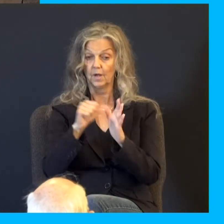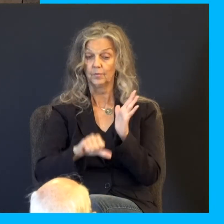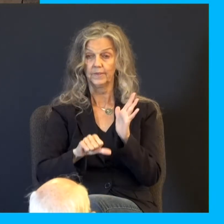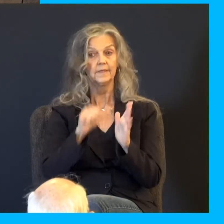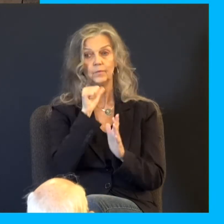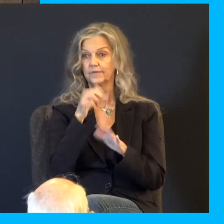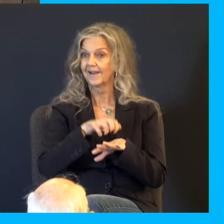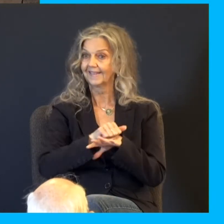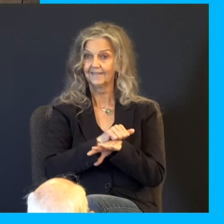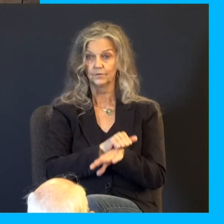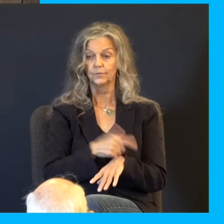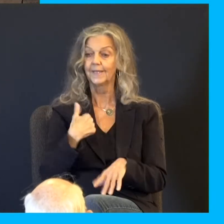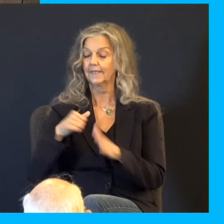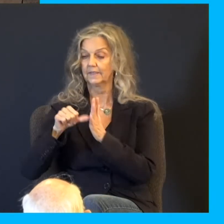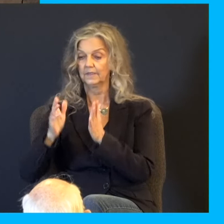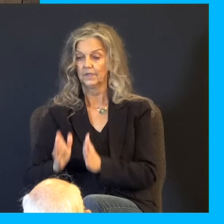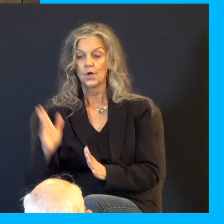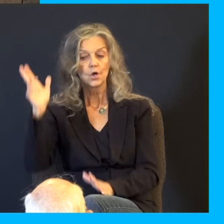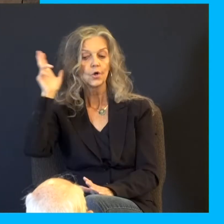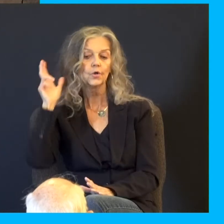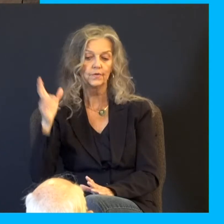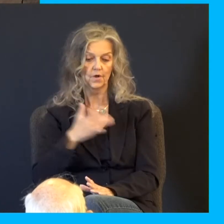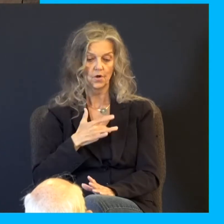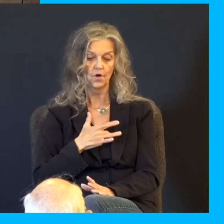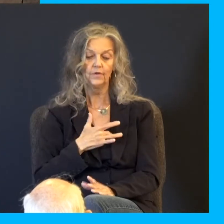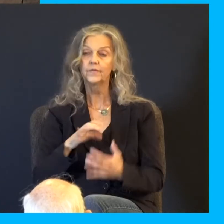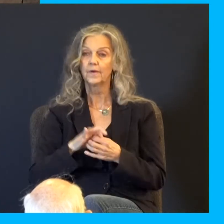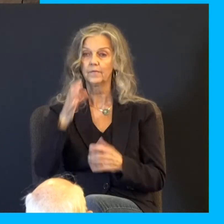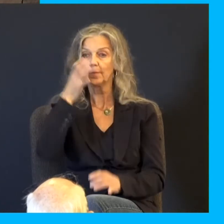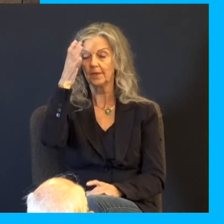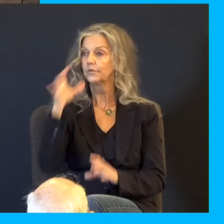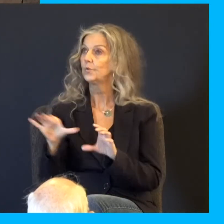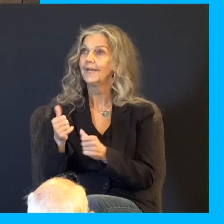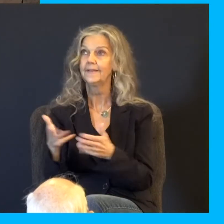And we had a surgeon who heard the hearts of the parents, and that was, do everything you can to preserve our daughter.